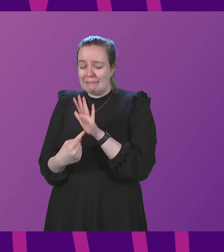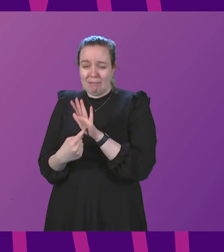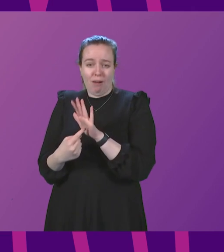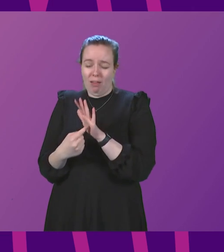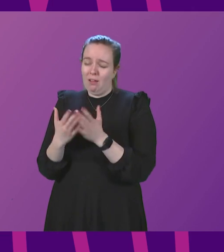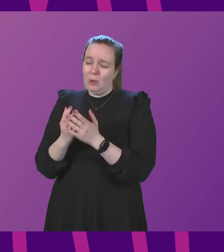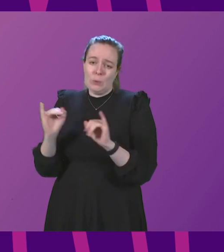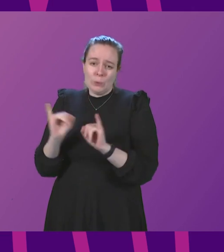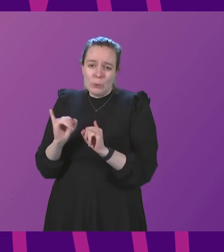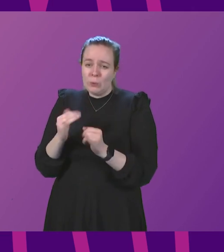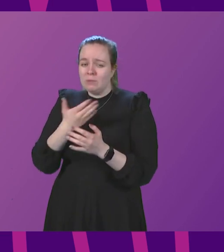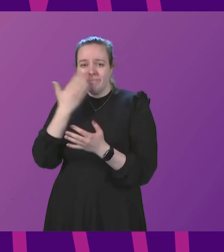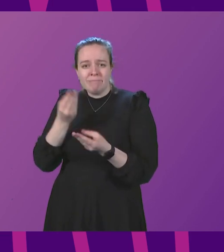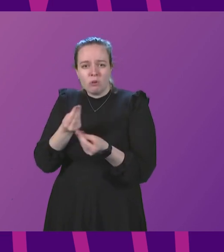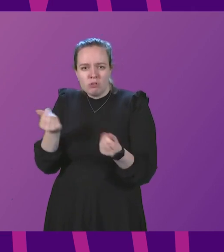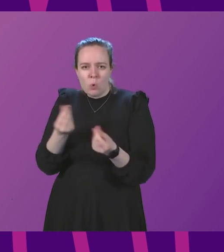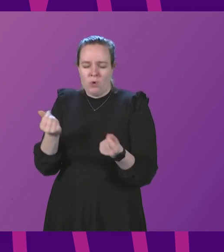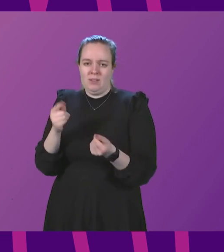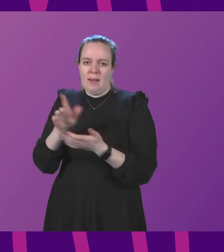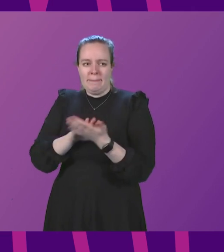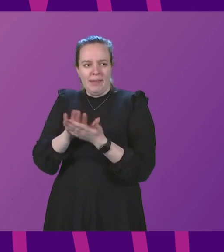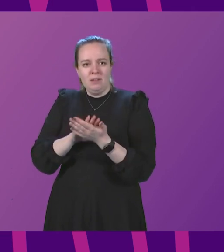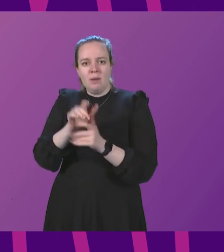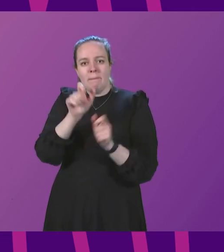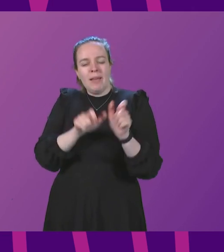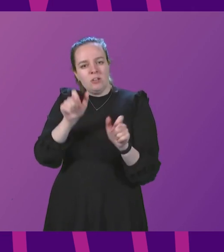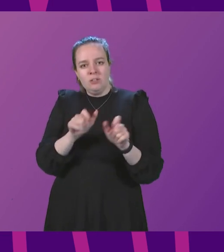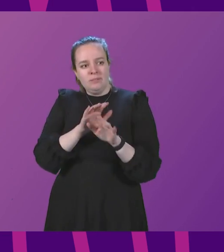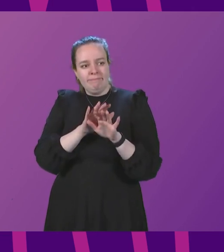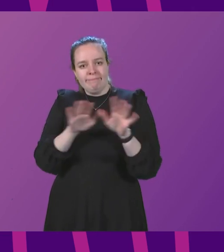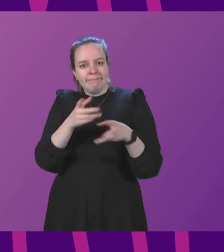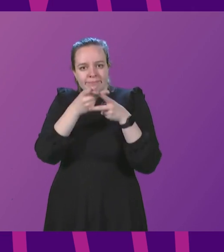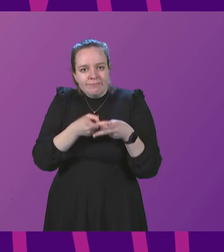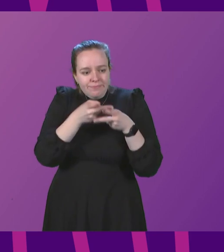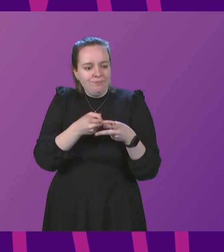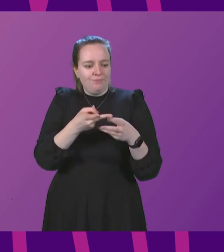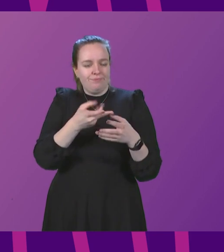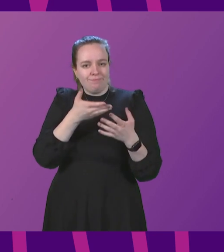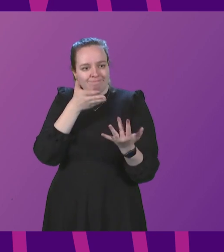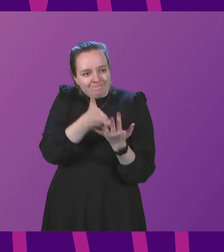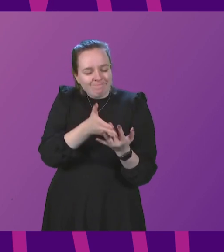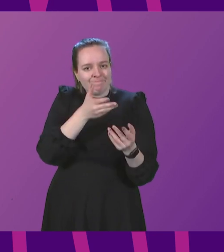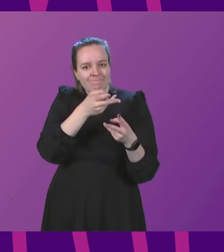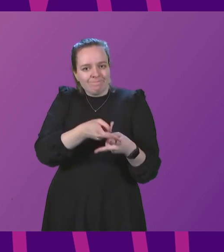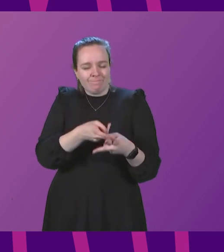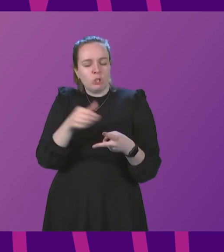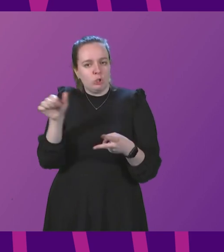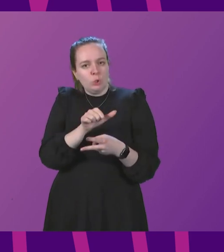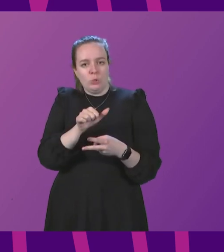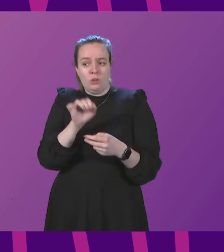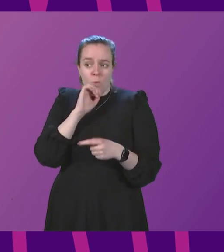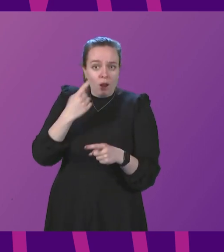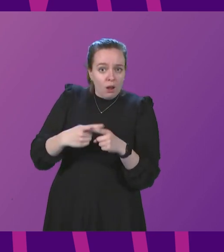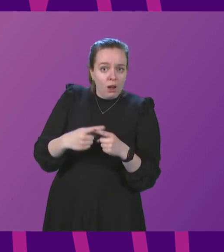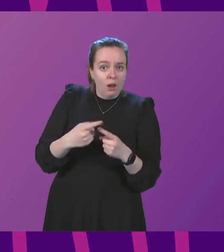critically under resourced and that has resulted in patients not receiving the care and attention they deserve and will she act urgently to address this